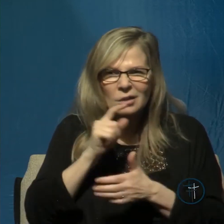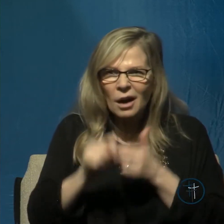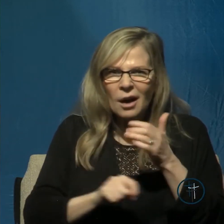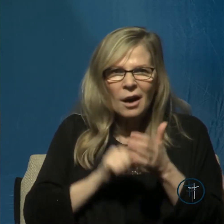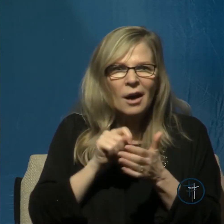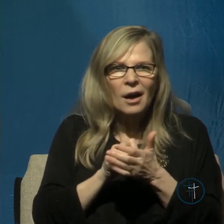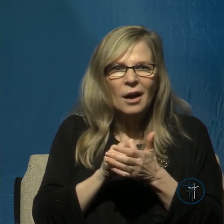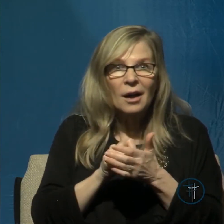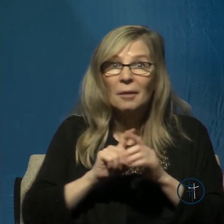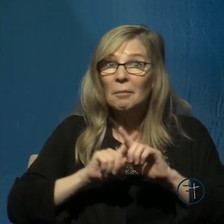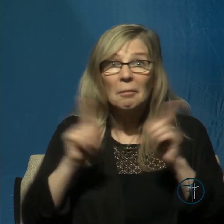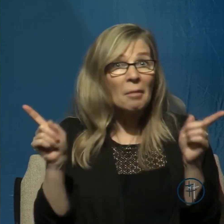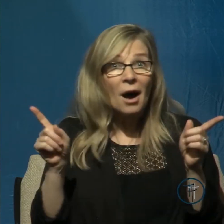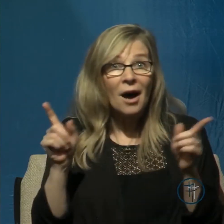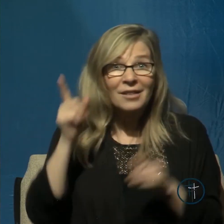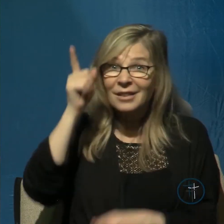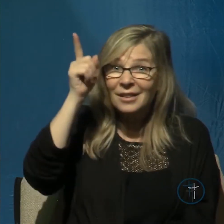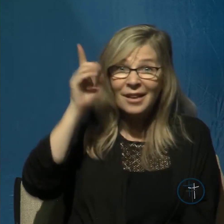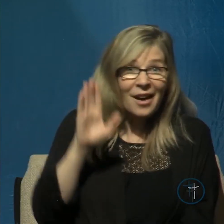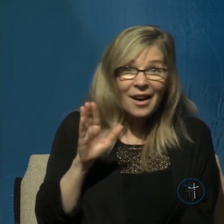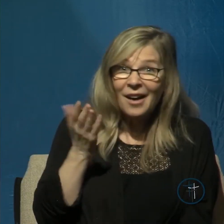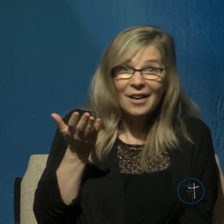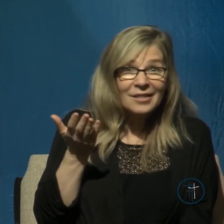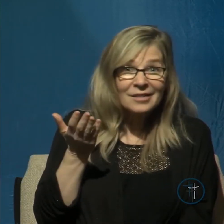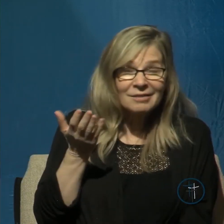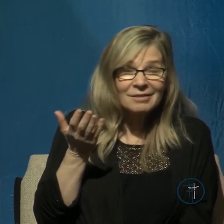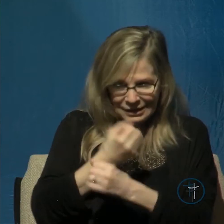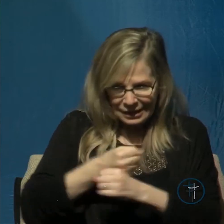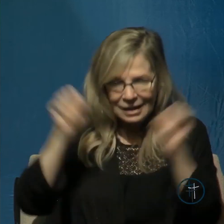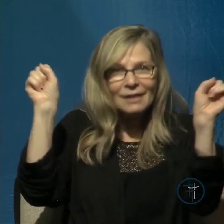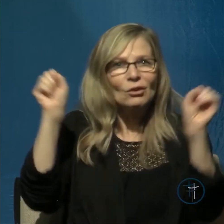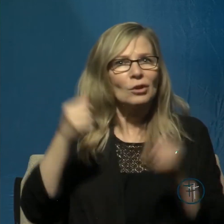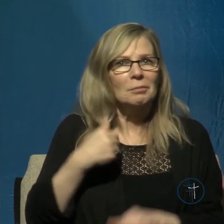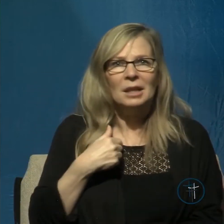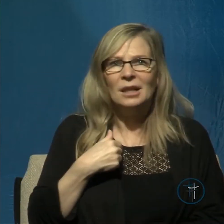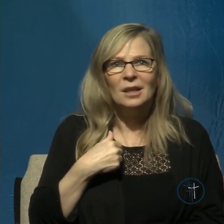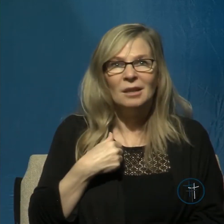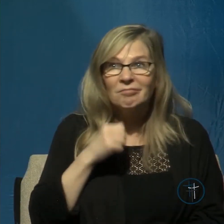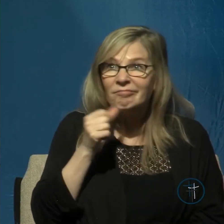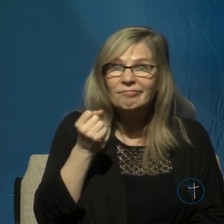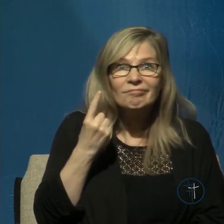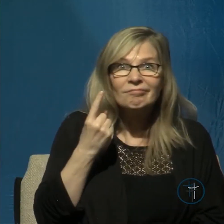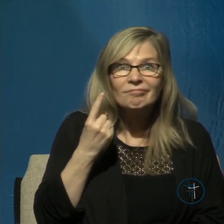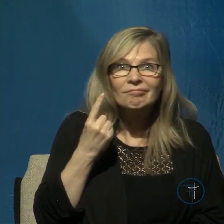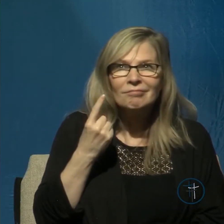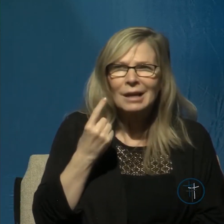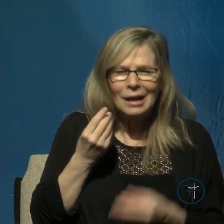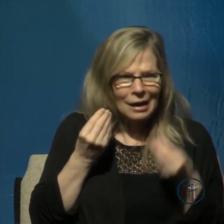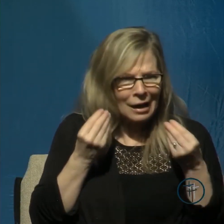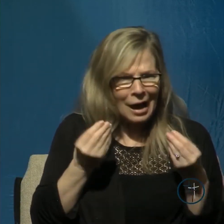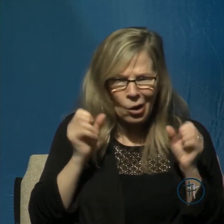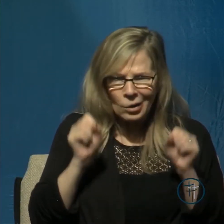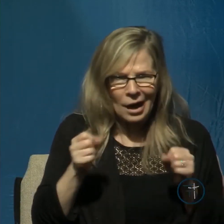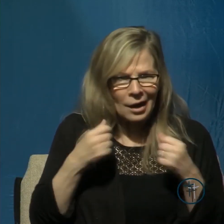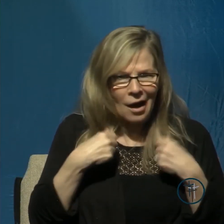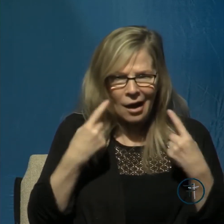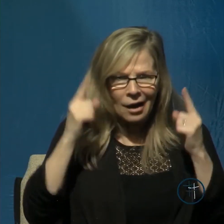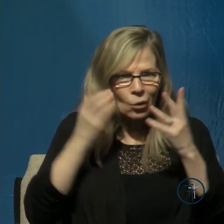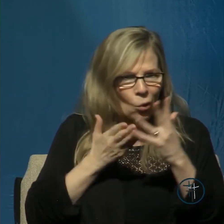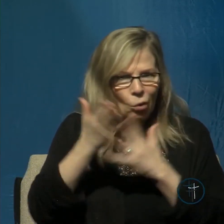God delivered me when I didn't realize how I could possibly come through that difficult time